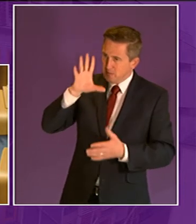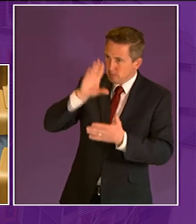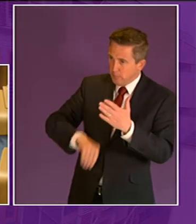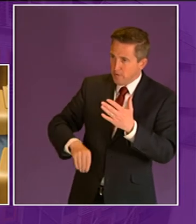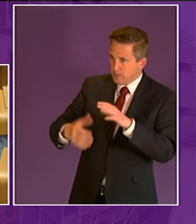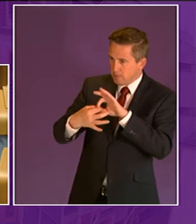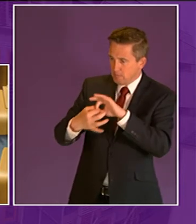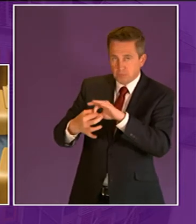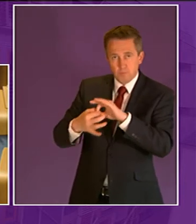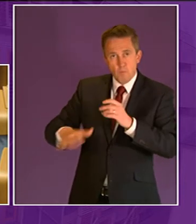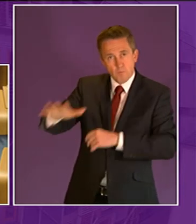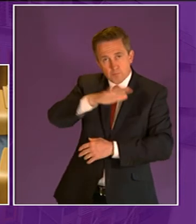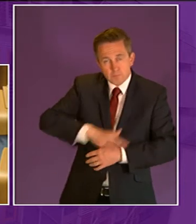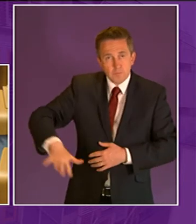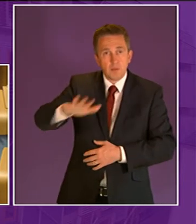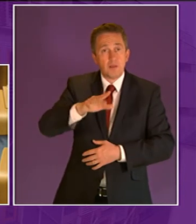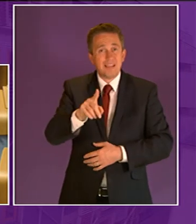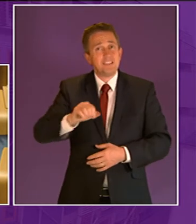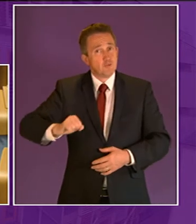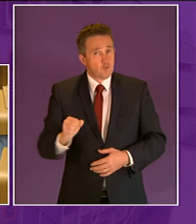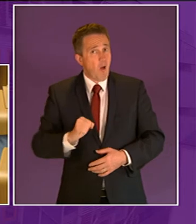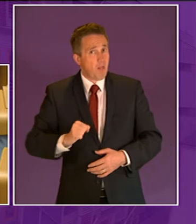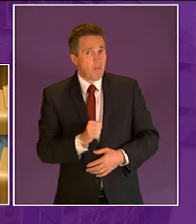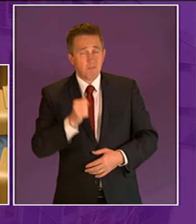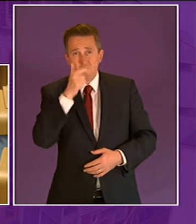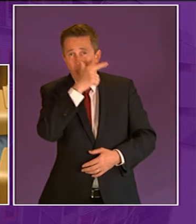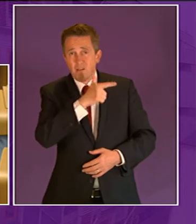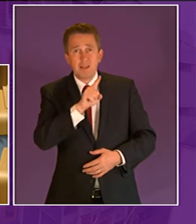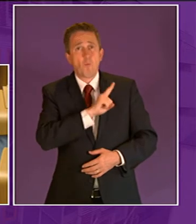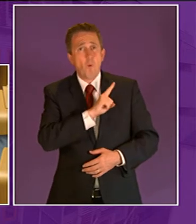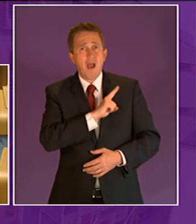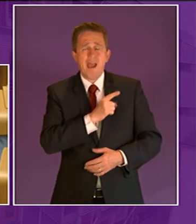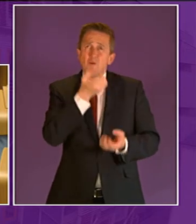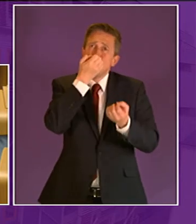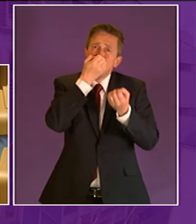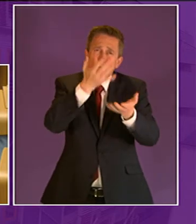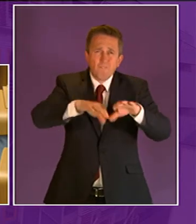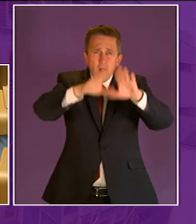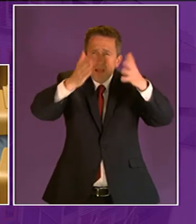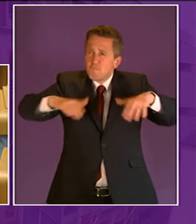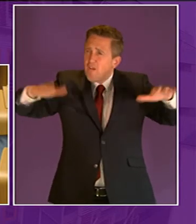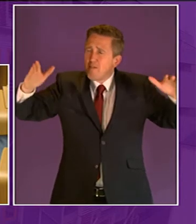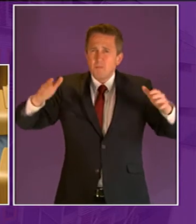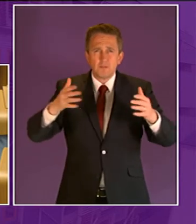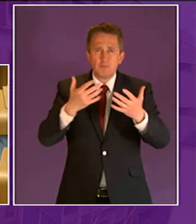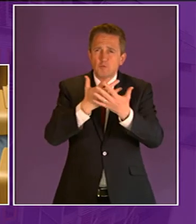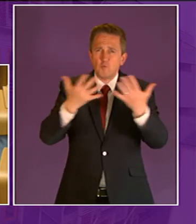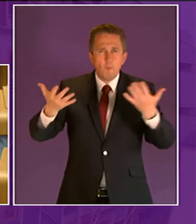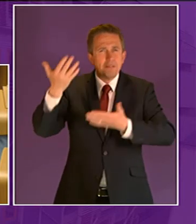in scotland we are extraordinarily lucky to have such a beautiful natural environment and rich cultural heritage not just